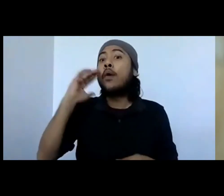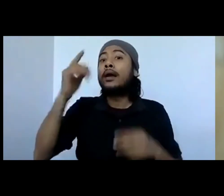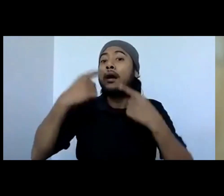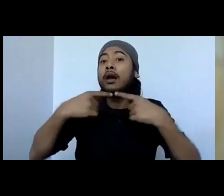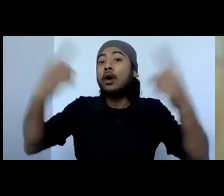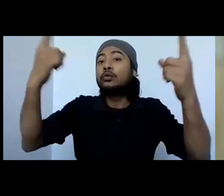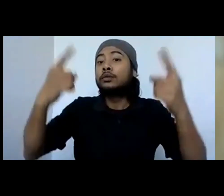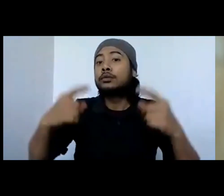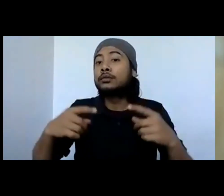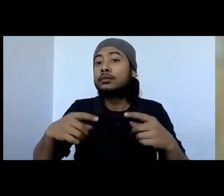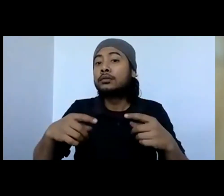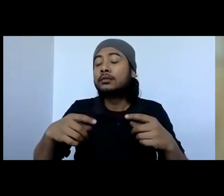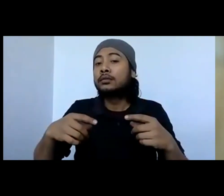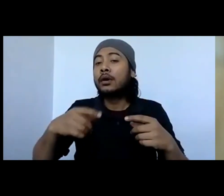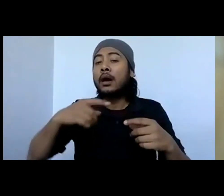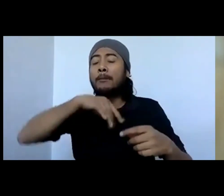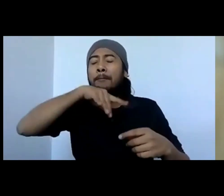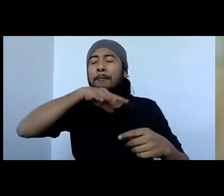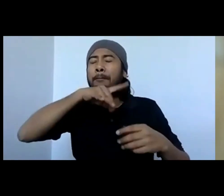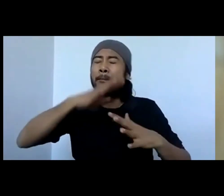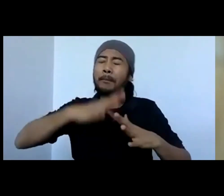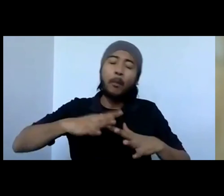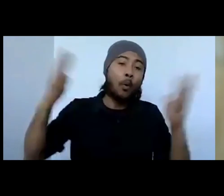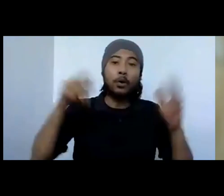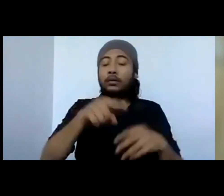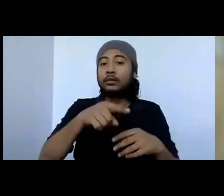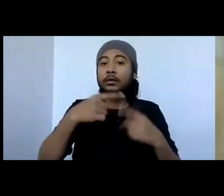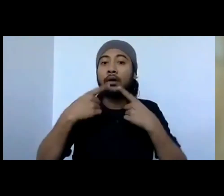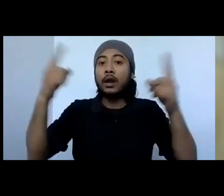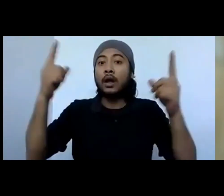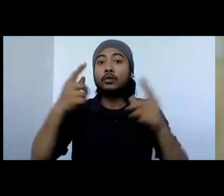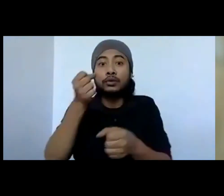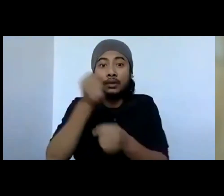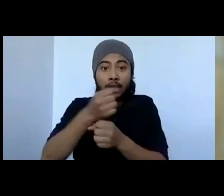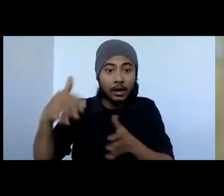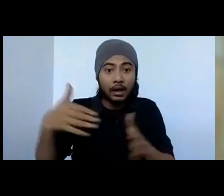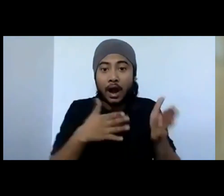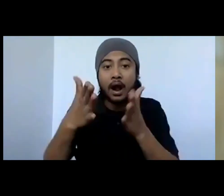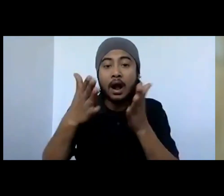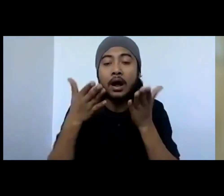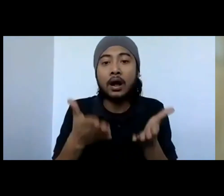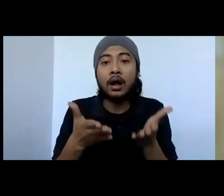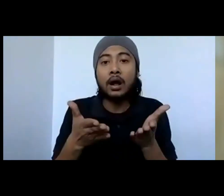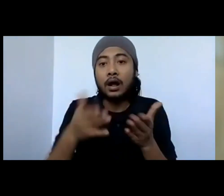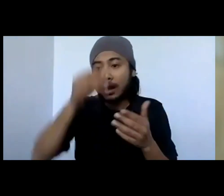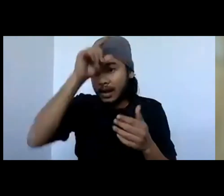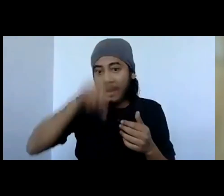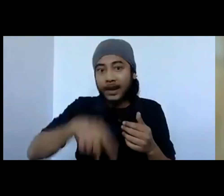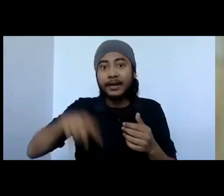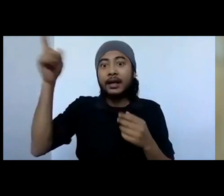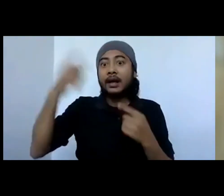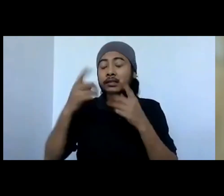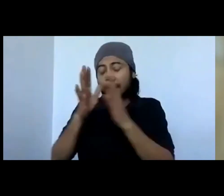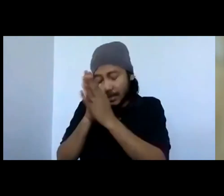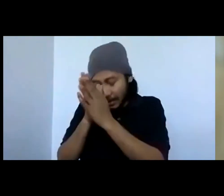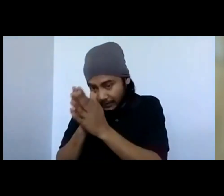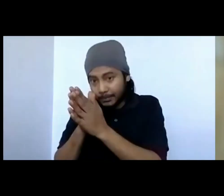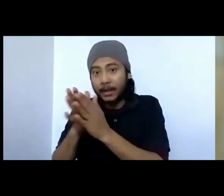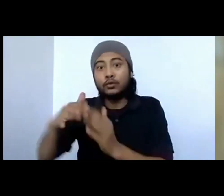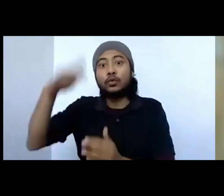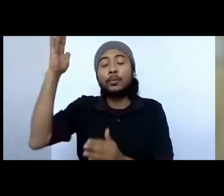years, but the surprising element was these rivers were Ganga, the most sacred river of ours, Yamuna, Mithi.